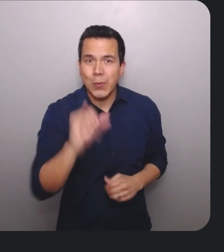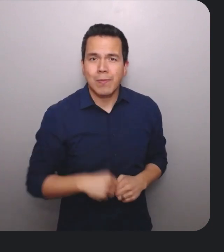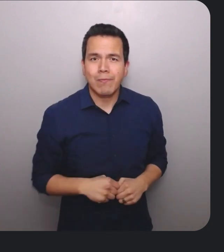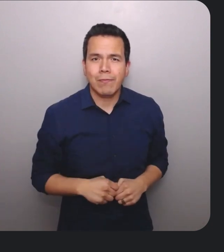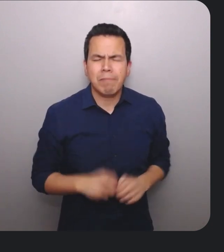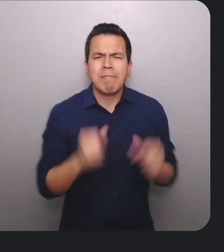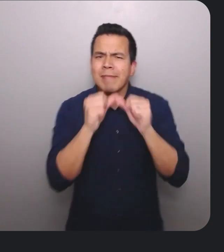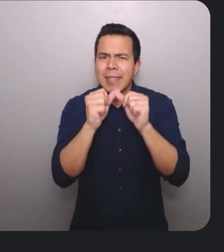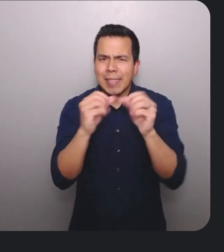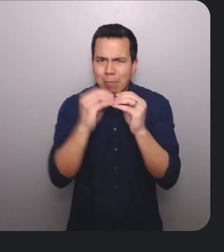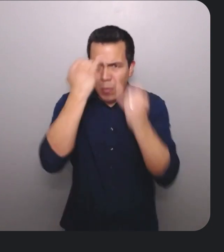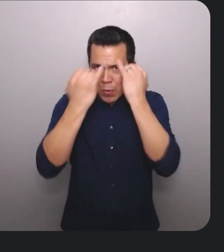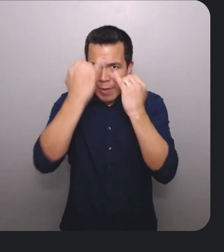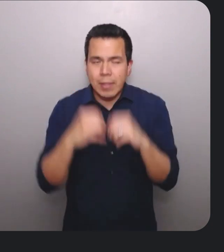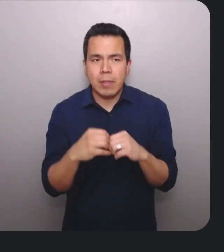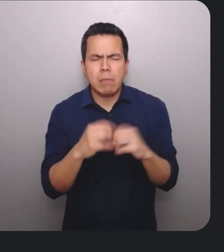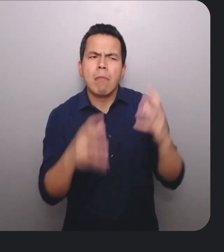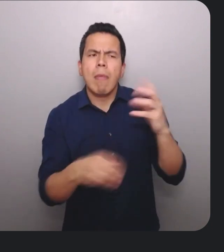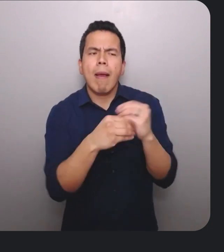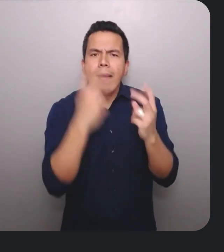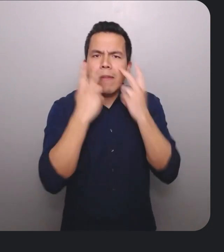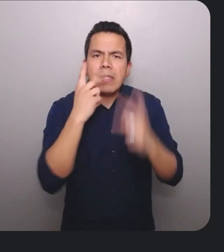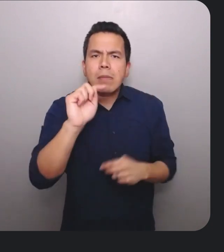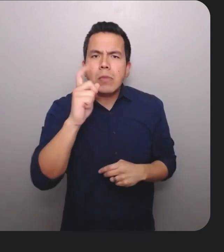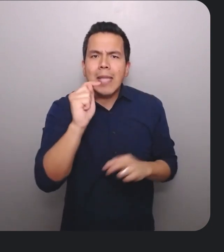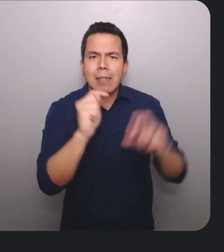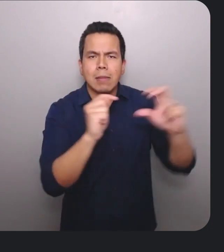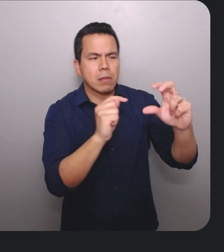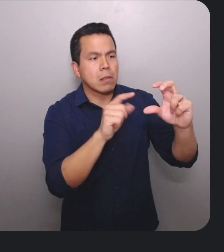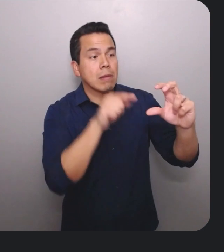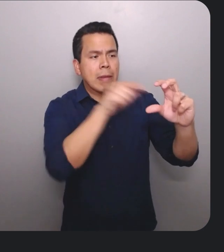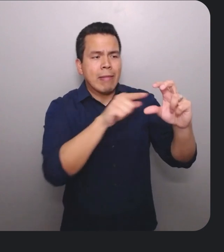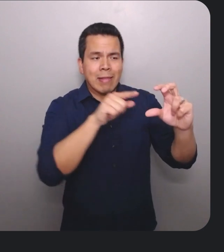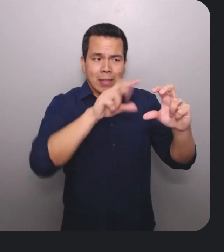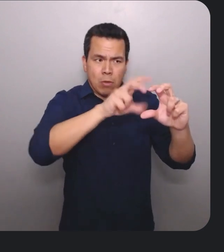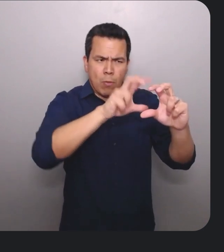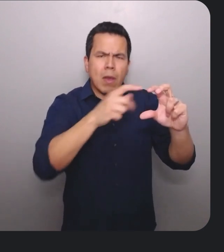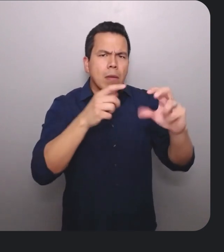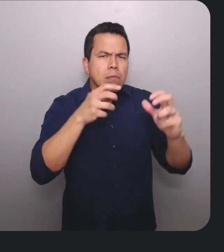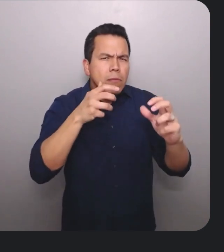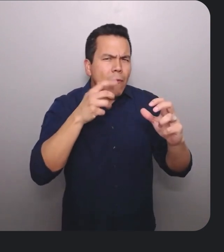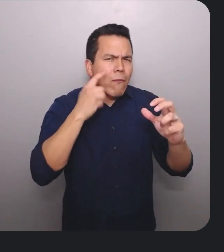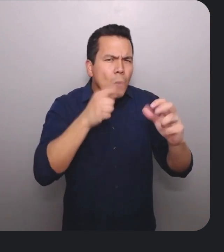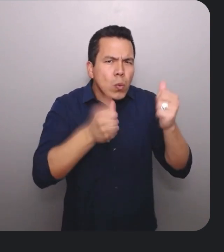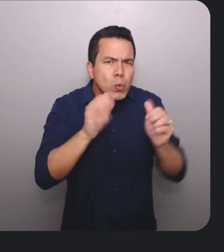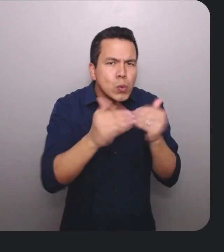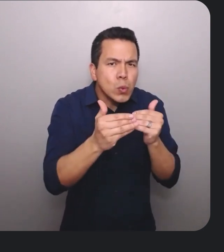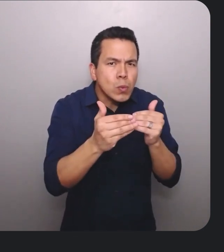Let's consider adding visible text text to clarify the room this thermostat setting is for. And let's think. Your